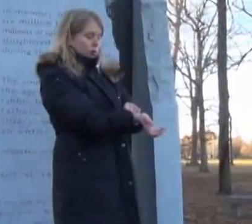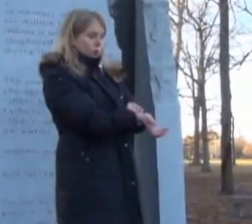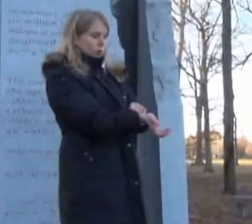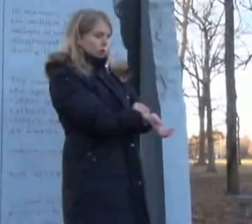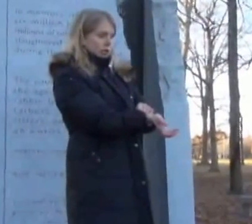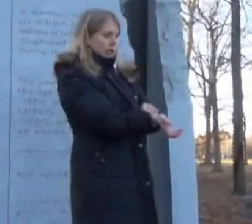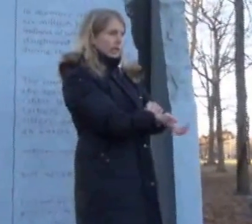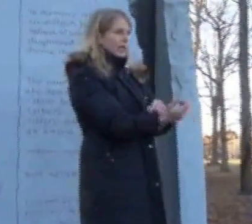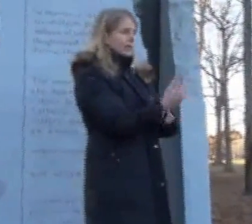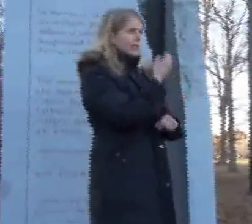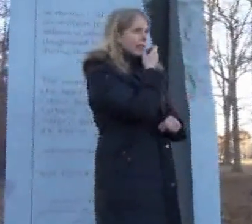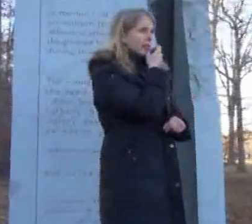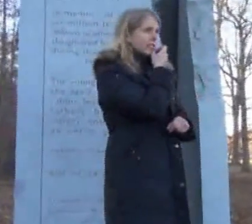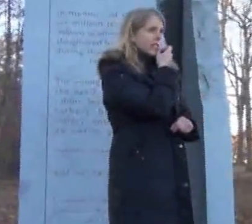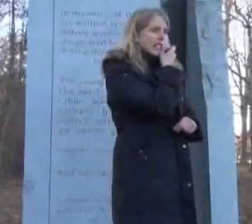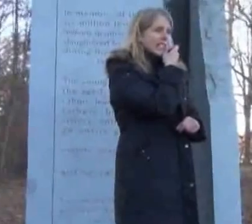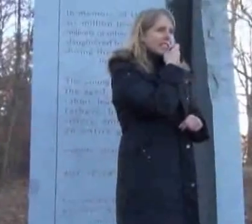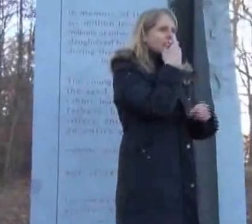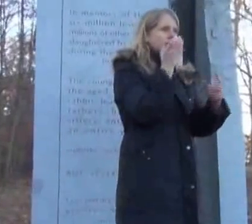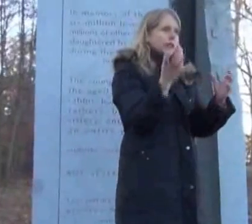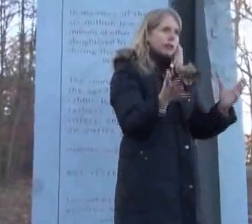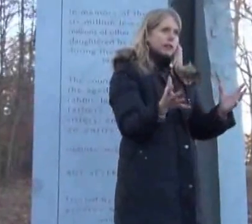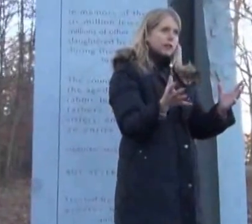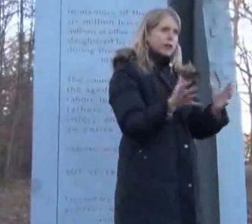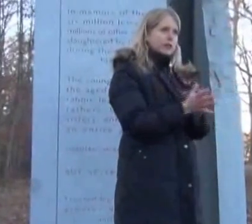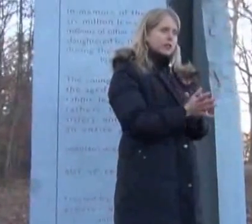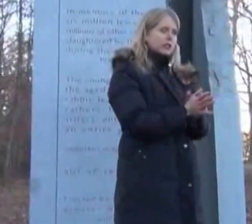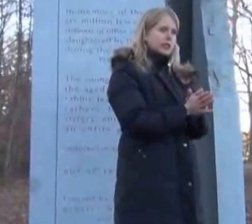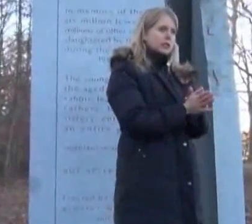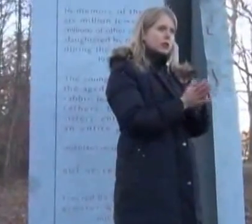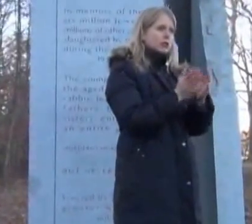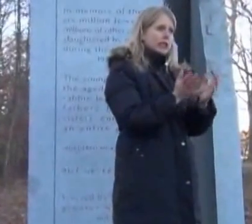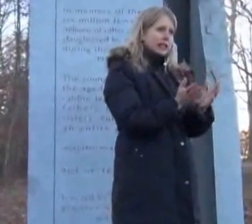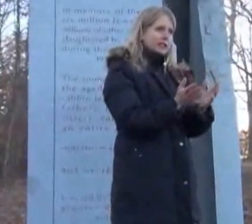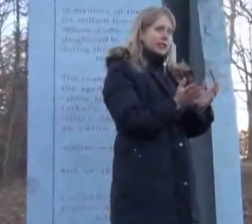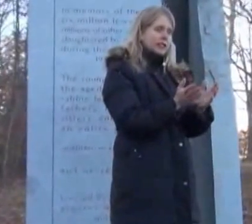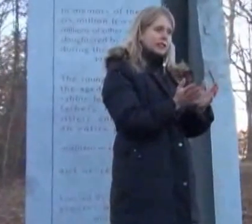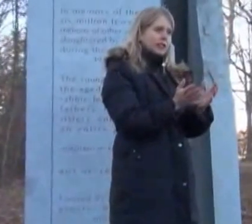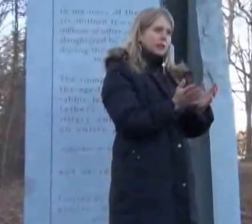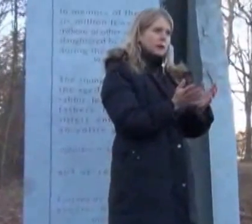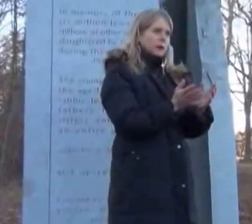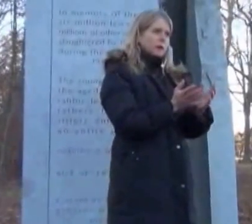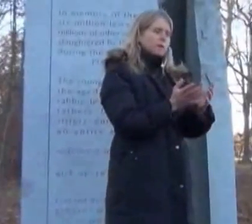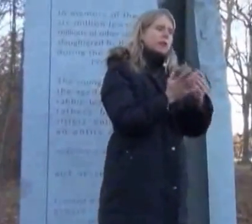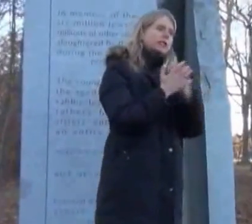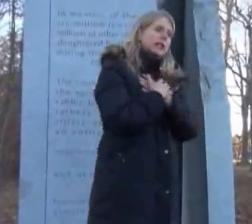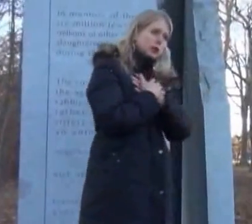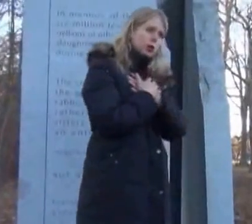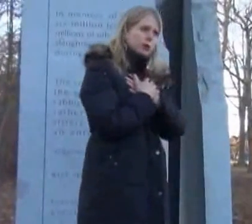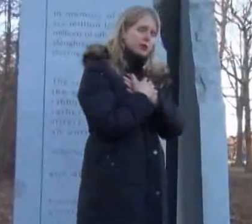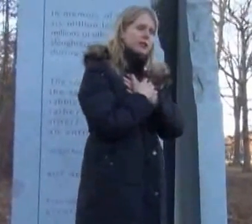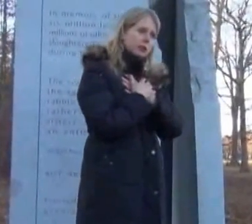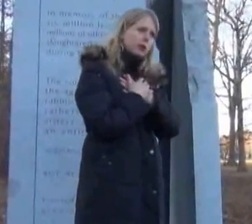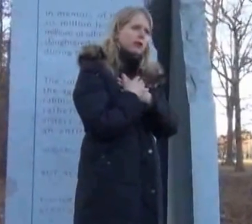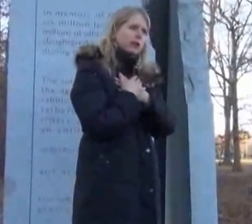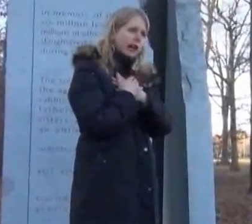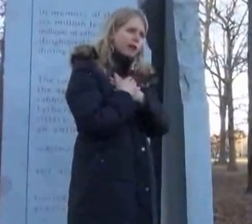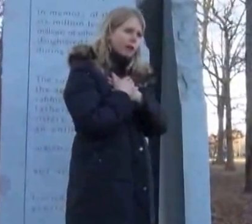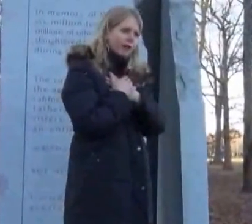So he said, and he looks me right in the face and he says, so Stacy, the tattoo is a symbol of life for